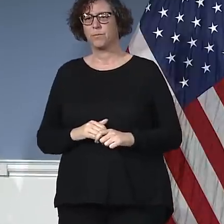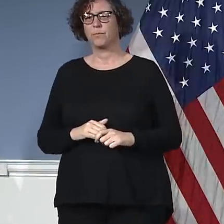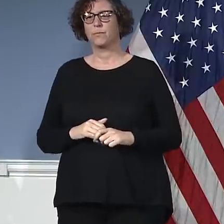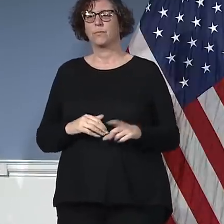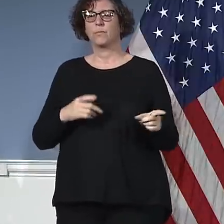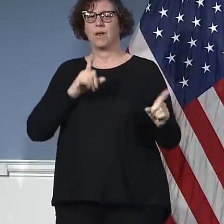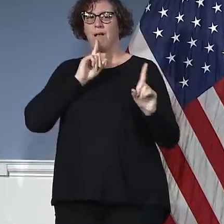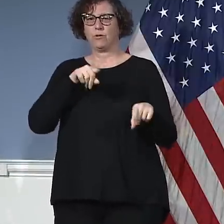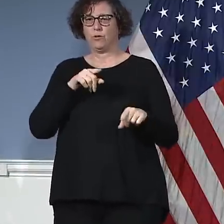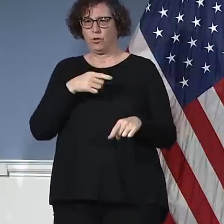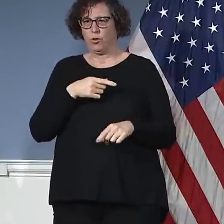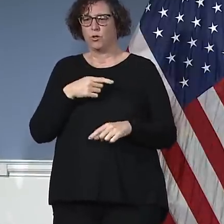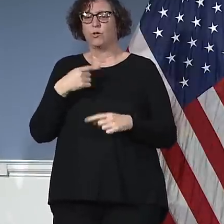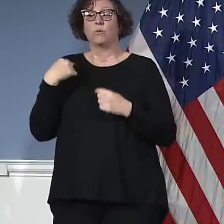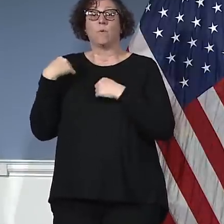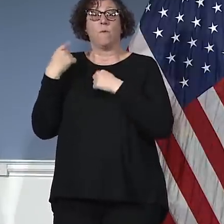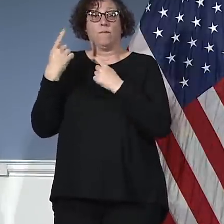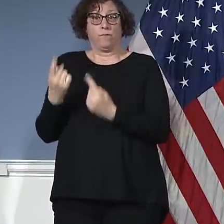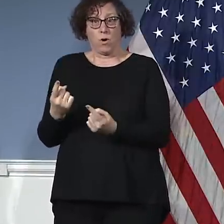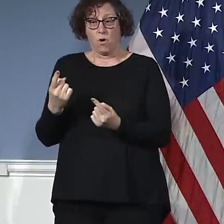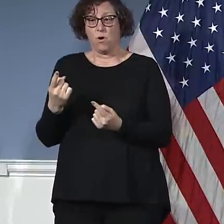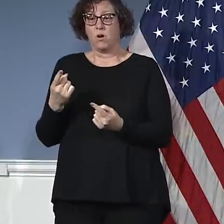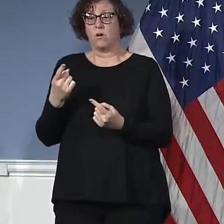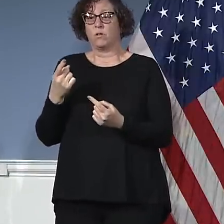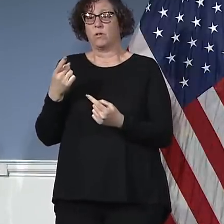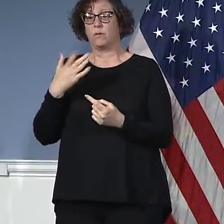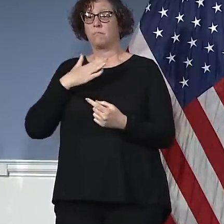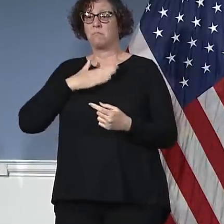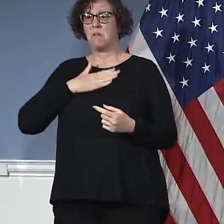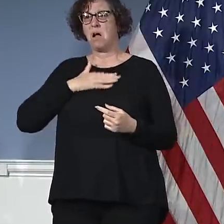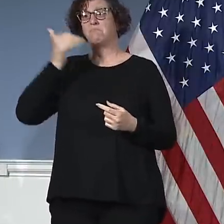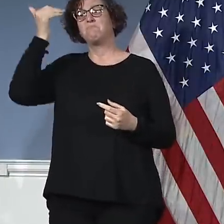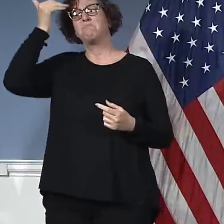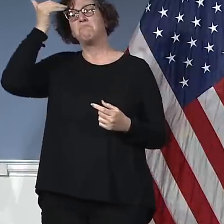I think Dr. Mitch Katz is on. I'll get him in this answer in a second.